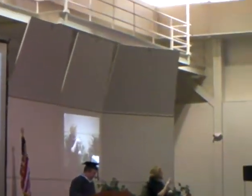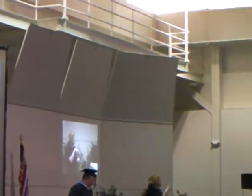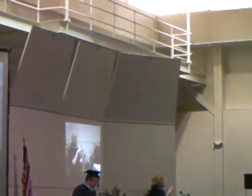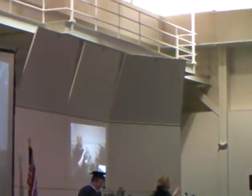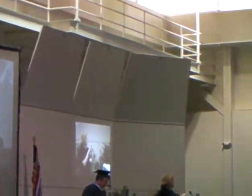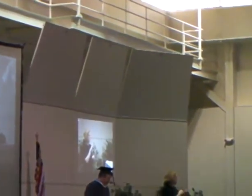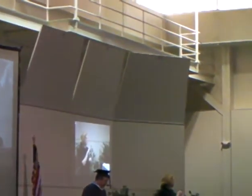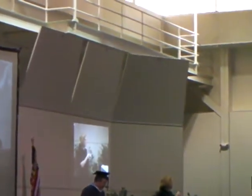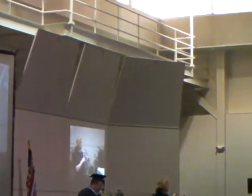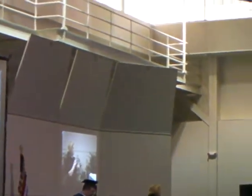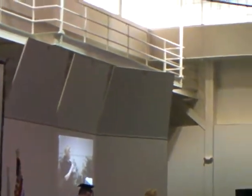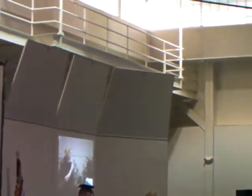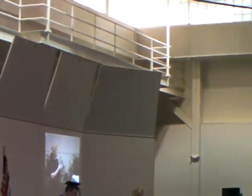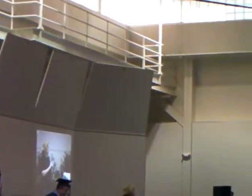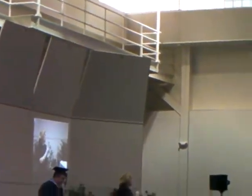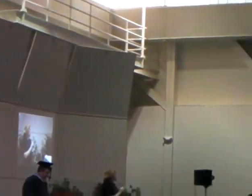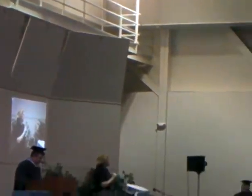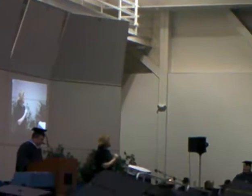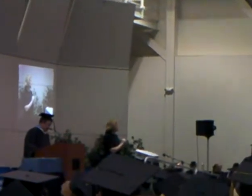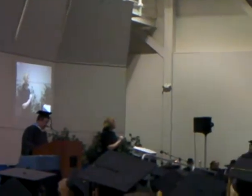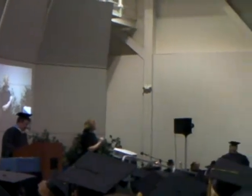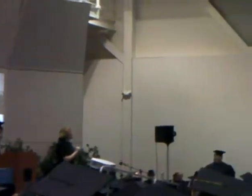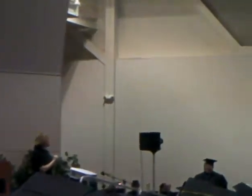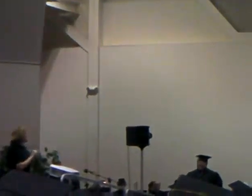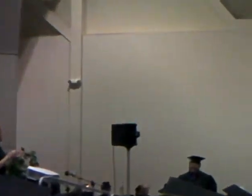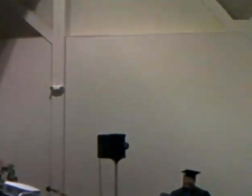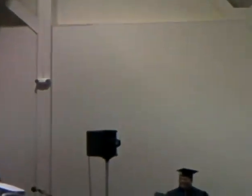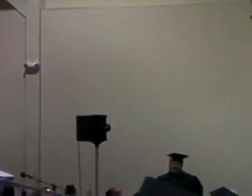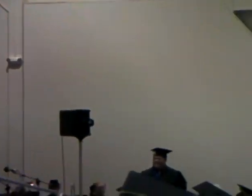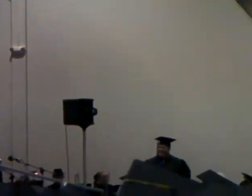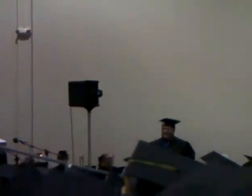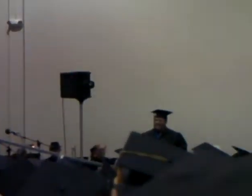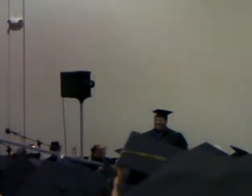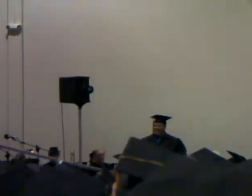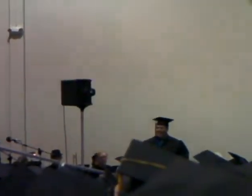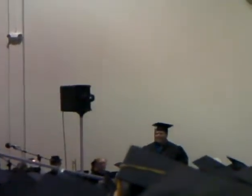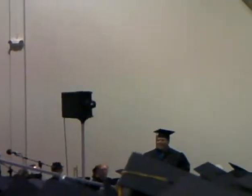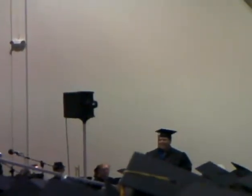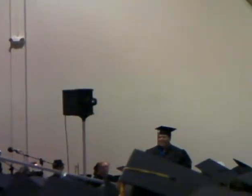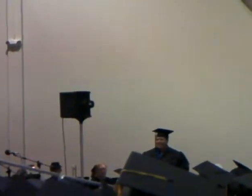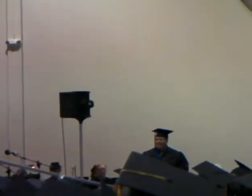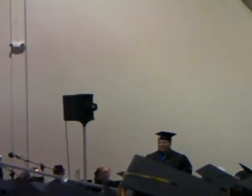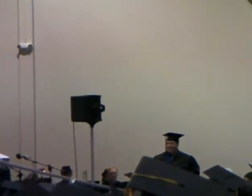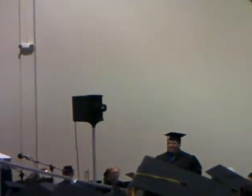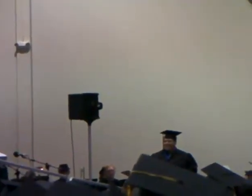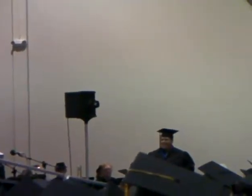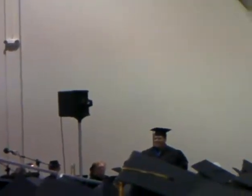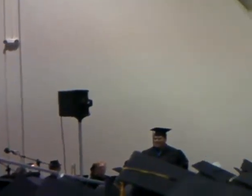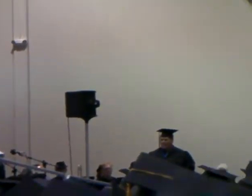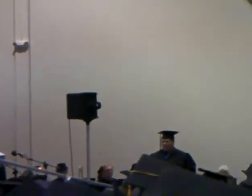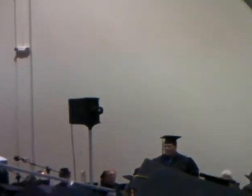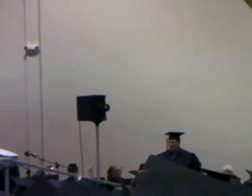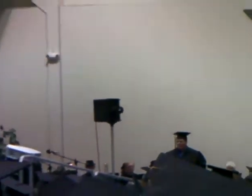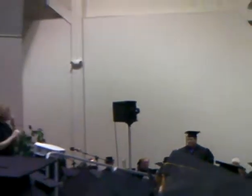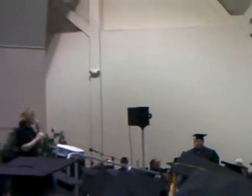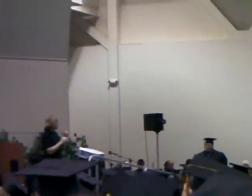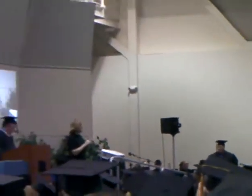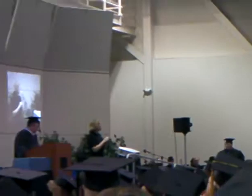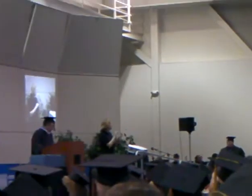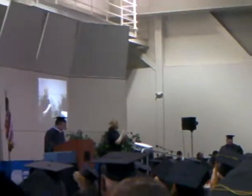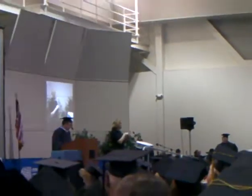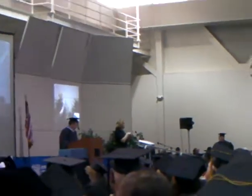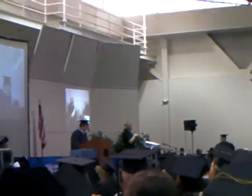in outreach activities, has represented the students of Syracosa College in Sacramento, participating in the Emerson State Student Senate,